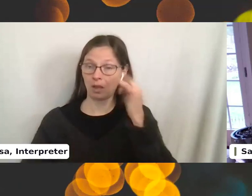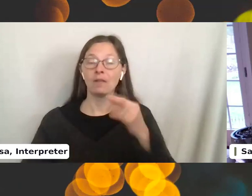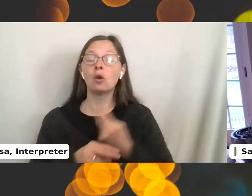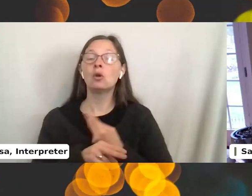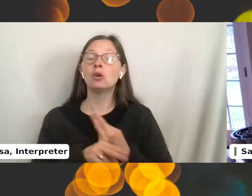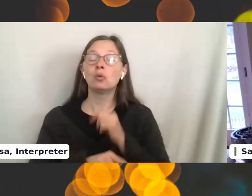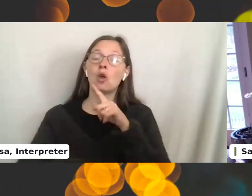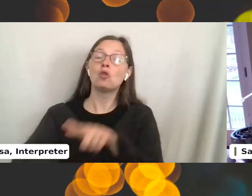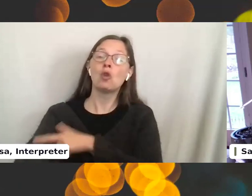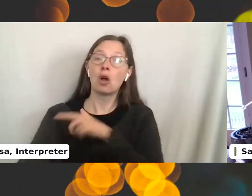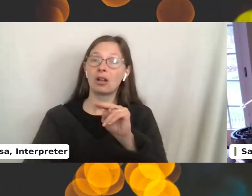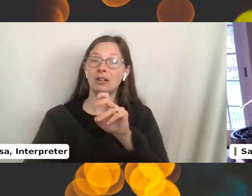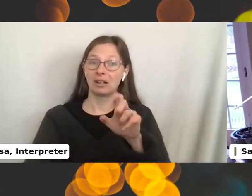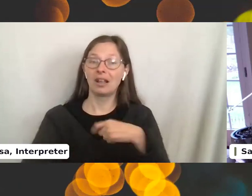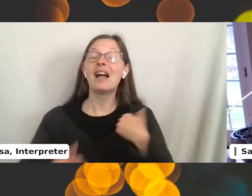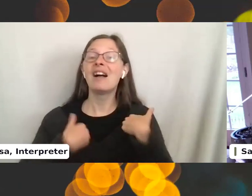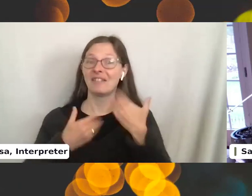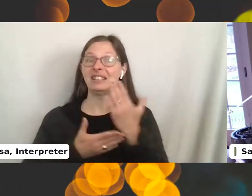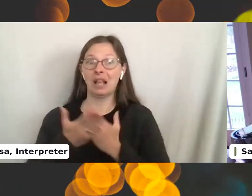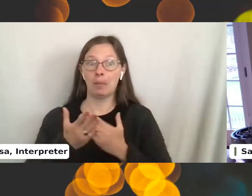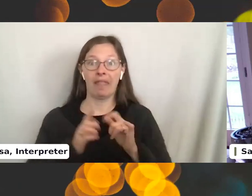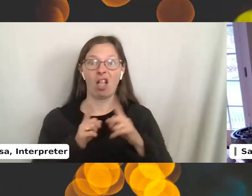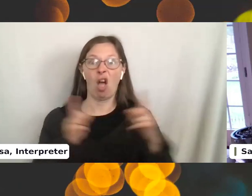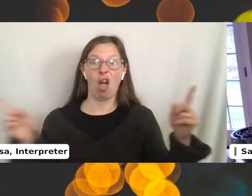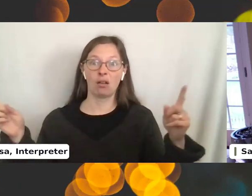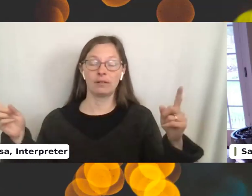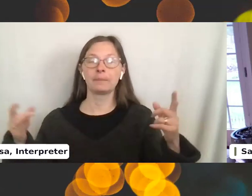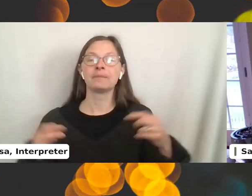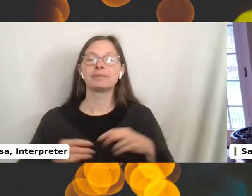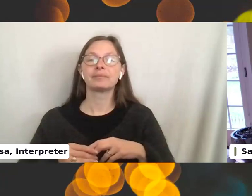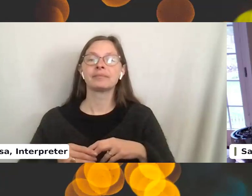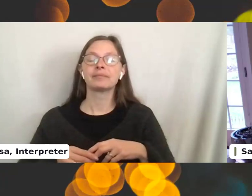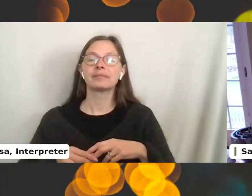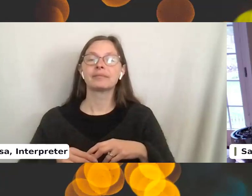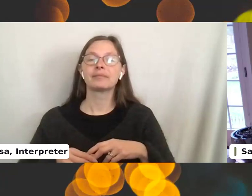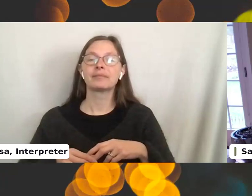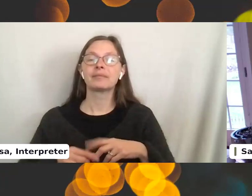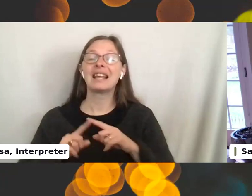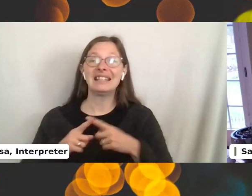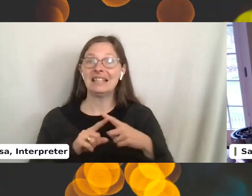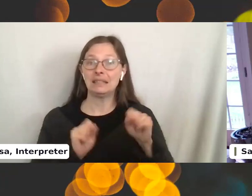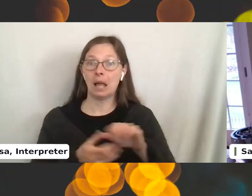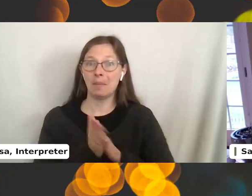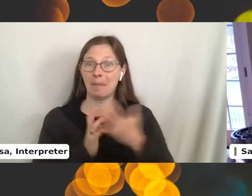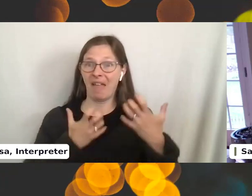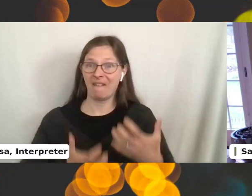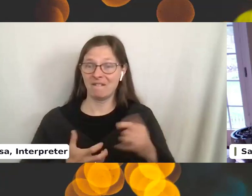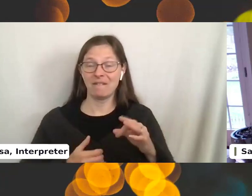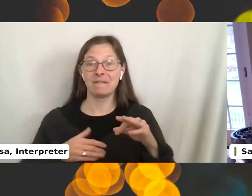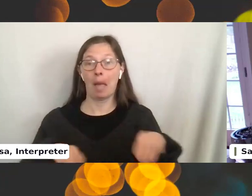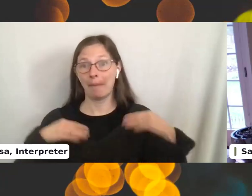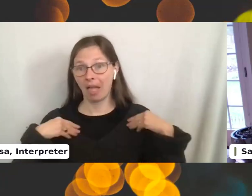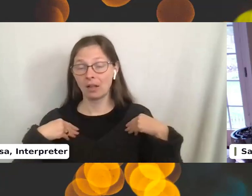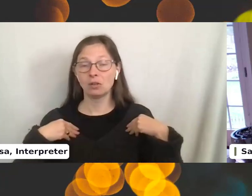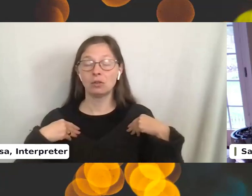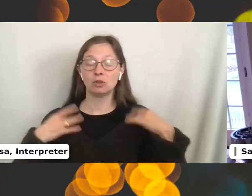really long needle, like I have some needles of this, like long, like this, knitting can get very heavy, especially if it's a blanket or a sweater.